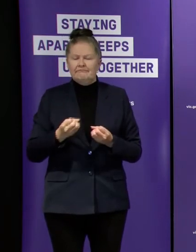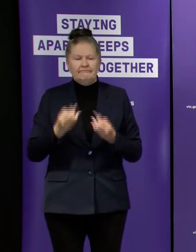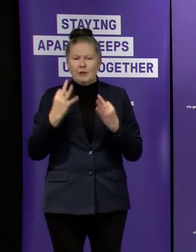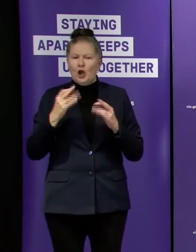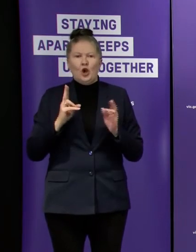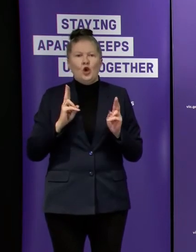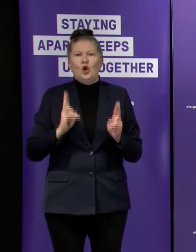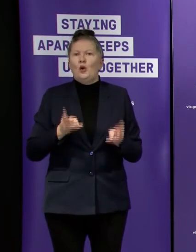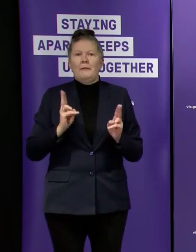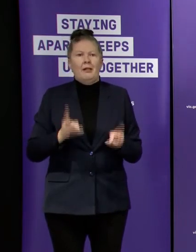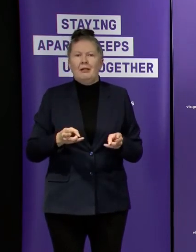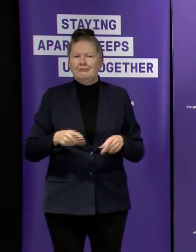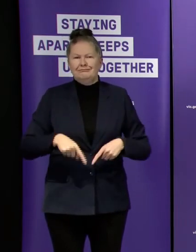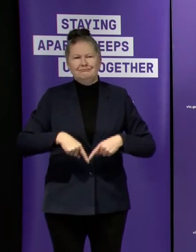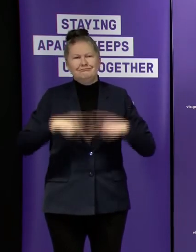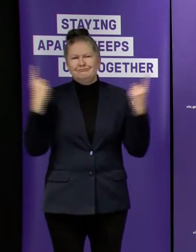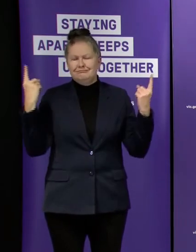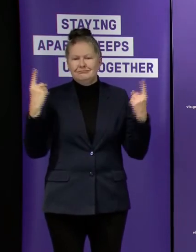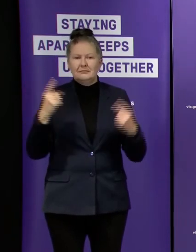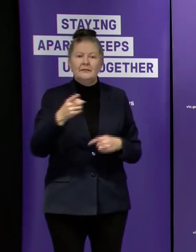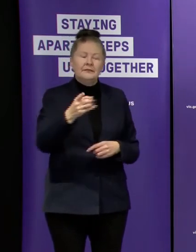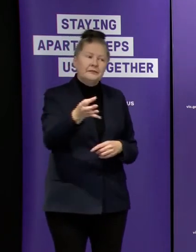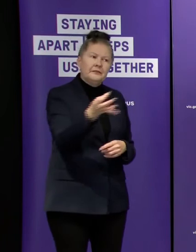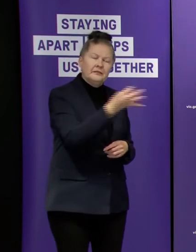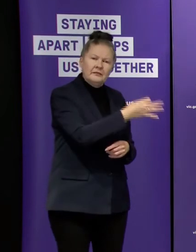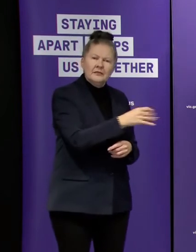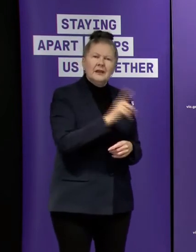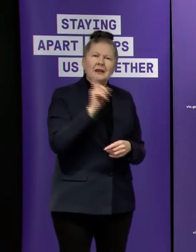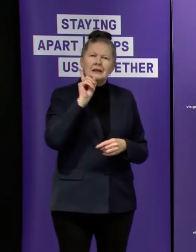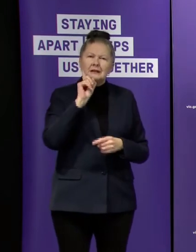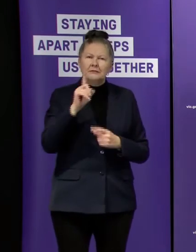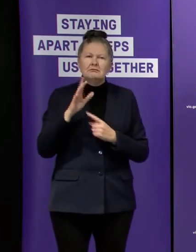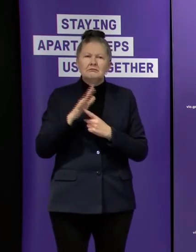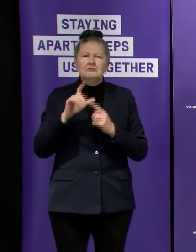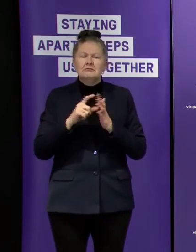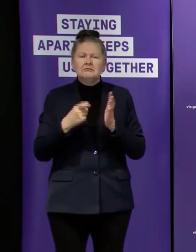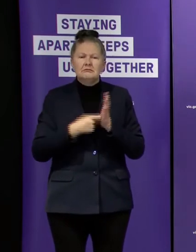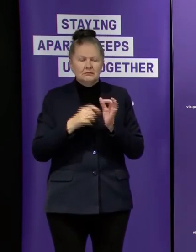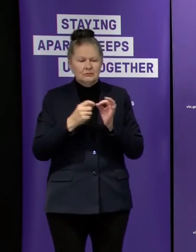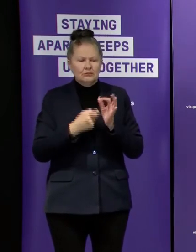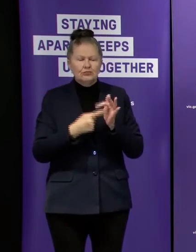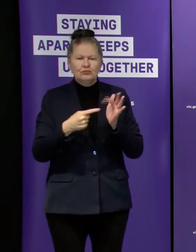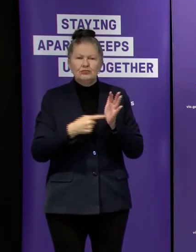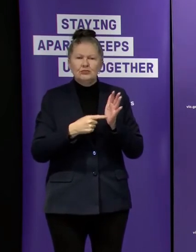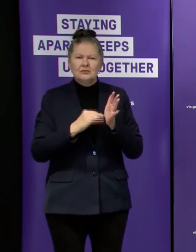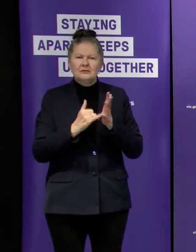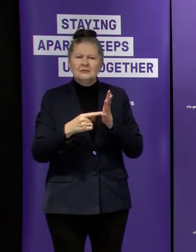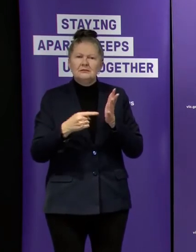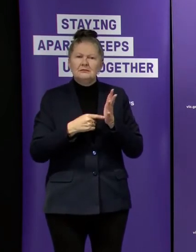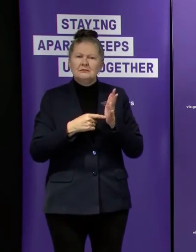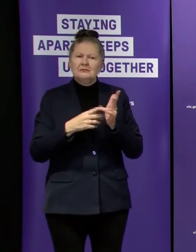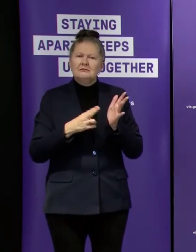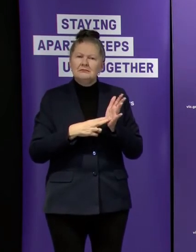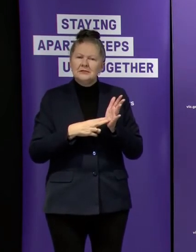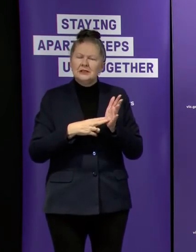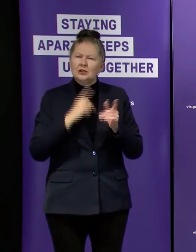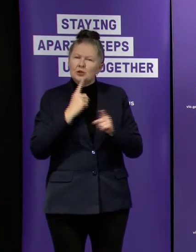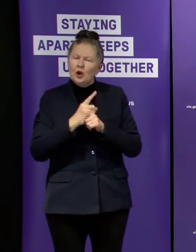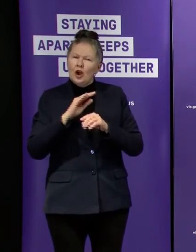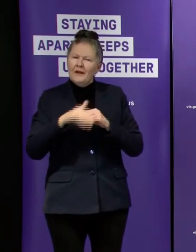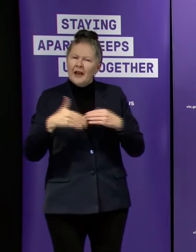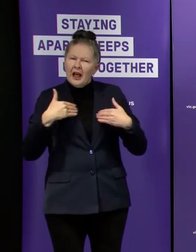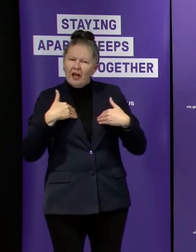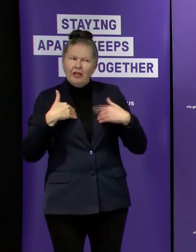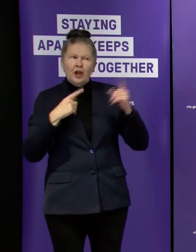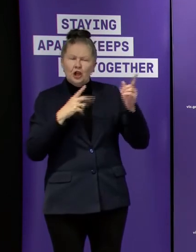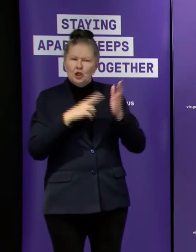on contact tracing i know that fred sutton said yesterday we have far more of them than reports yesterday morning that said we had half of years of life can